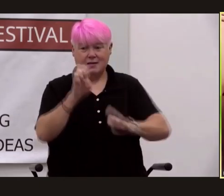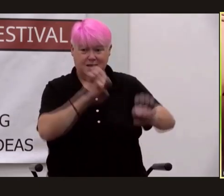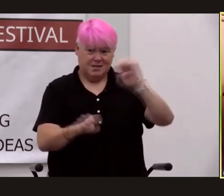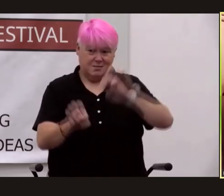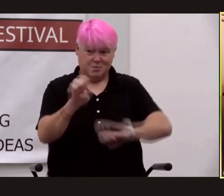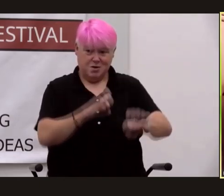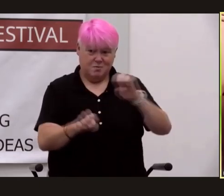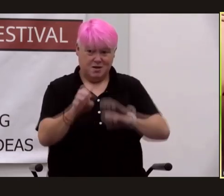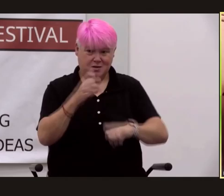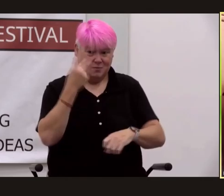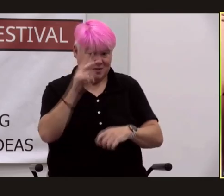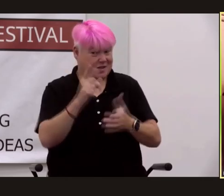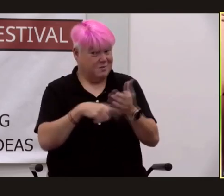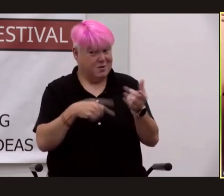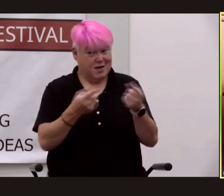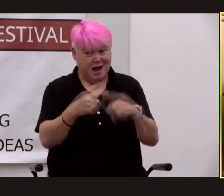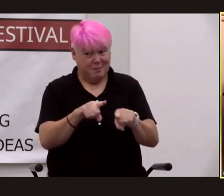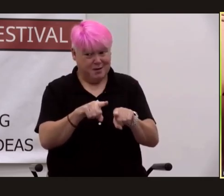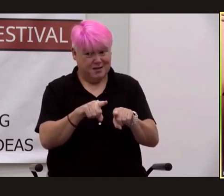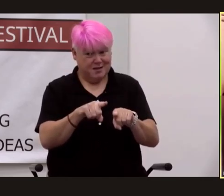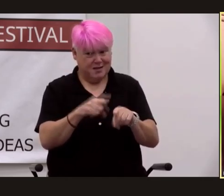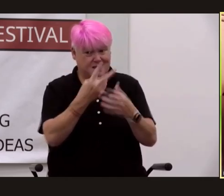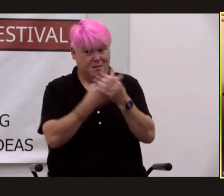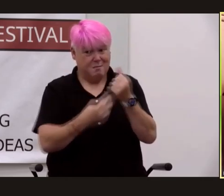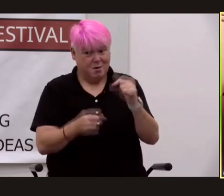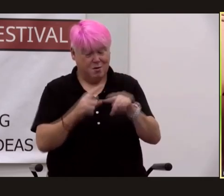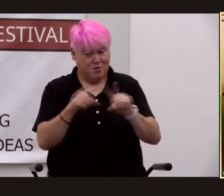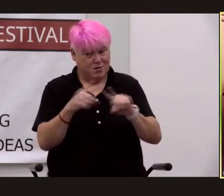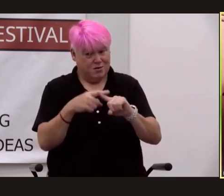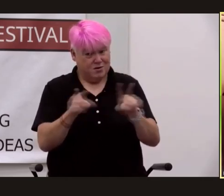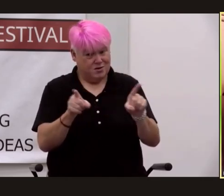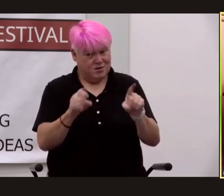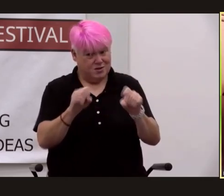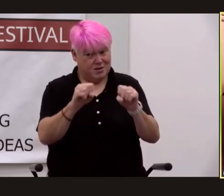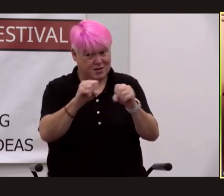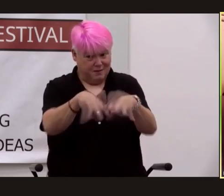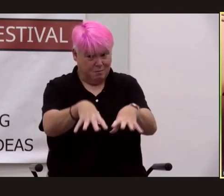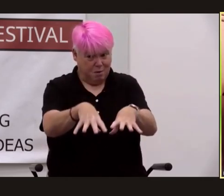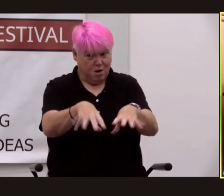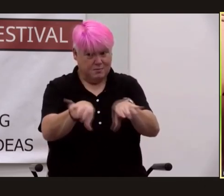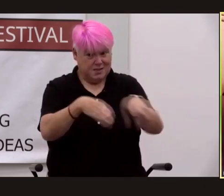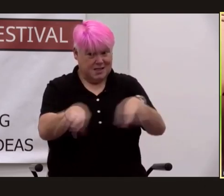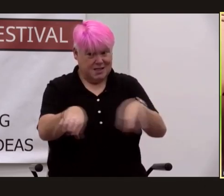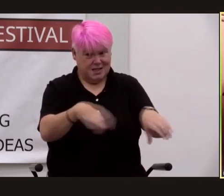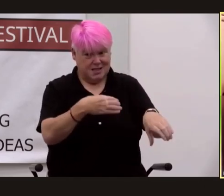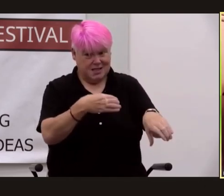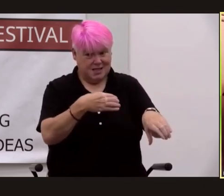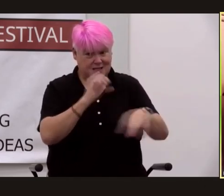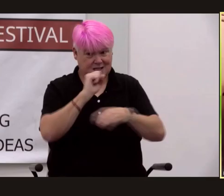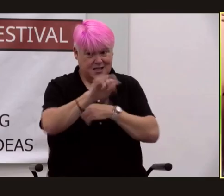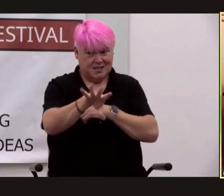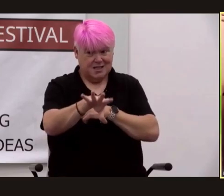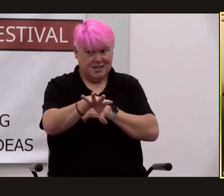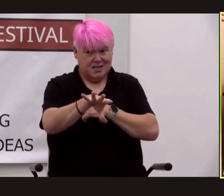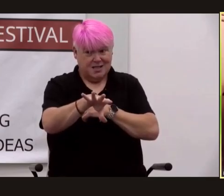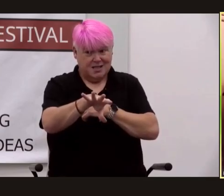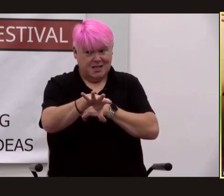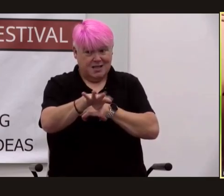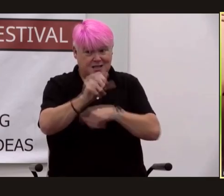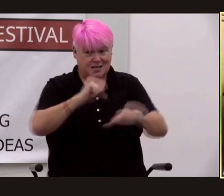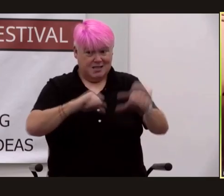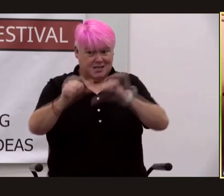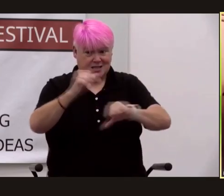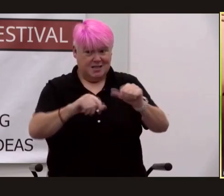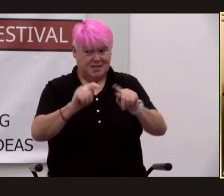devastating effects that both different bomb designs were capable of and had sent in immediately scientific teams to evaluate